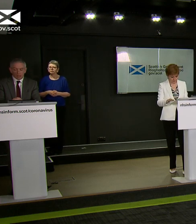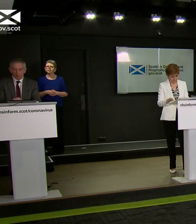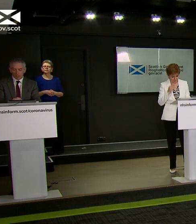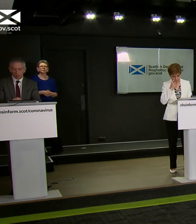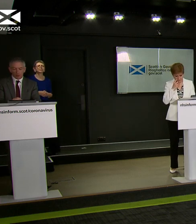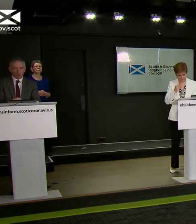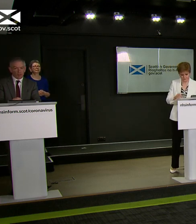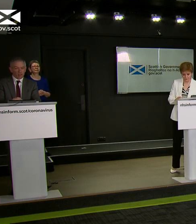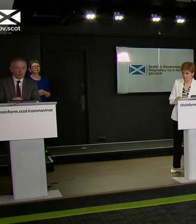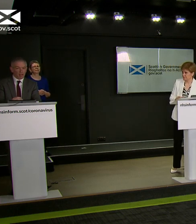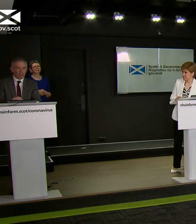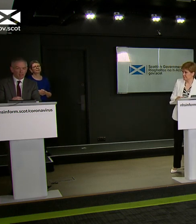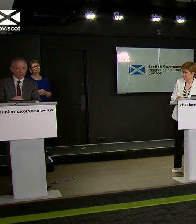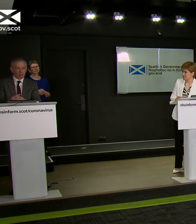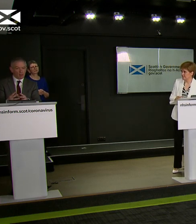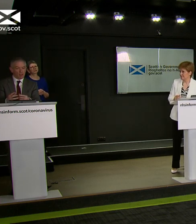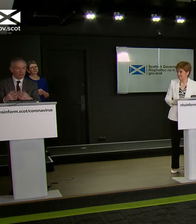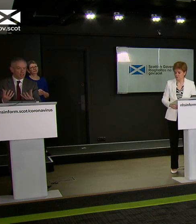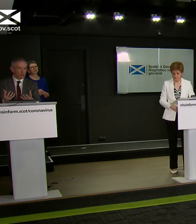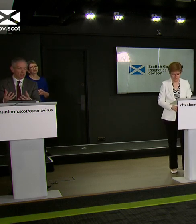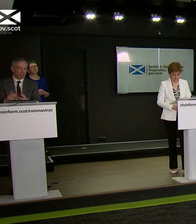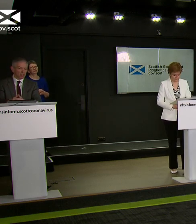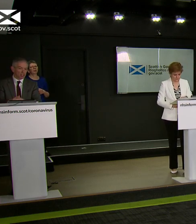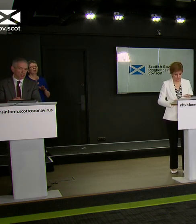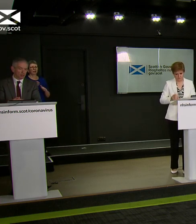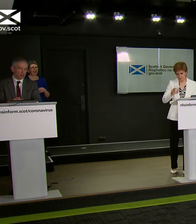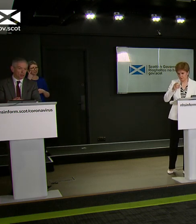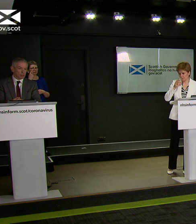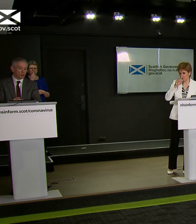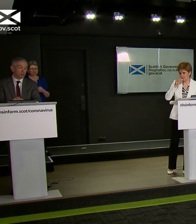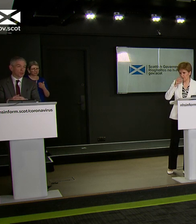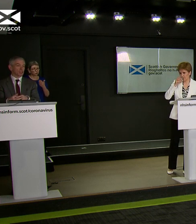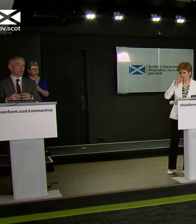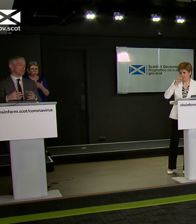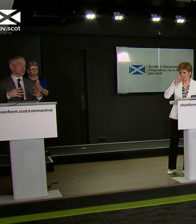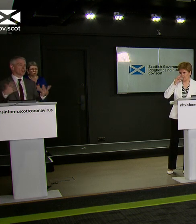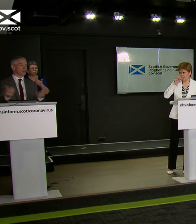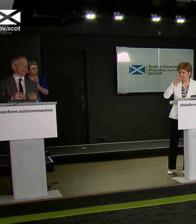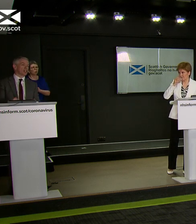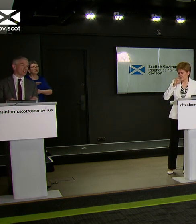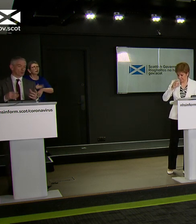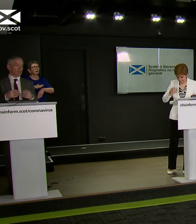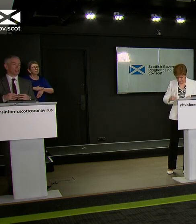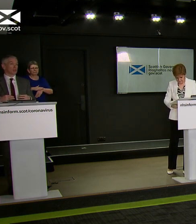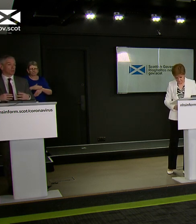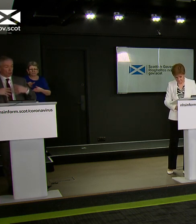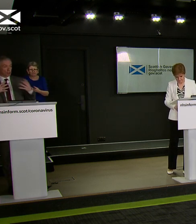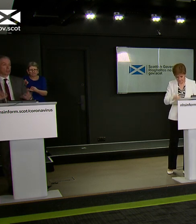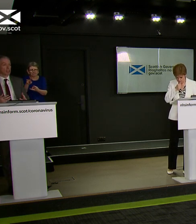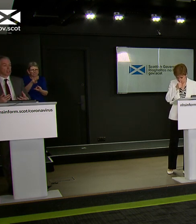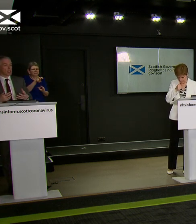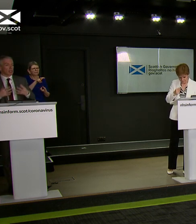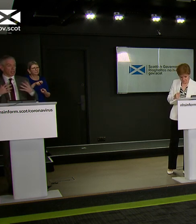points? Yeah, I think the point you've made there about highlighting the emerging evidence here is really, really important because, as I've said on countless occasions, we are